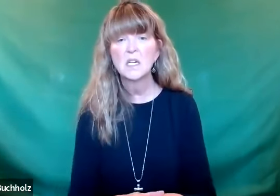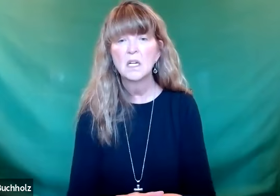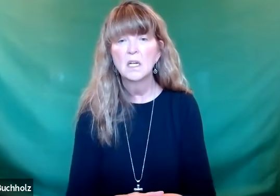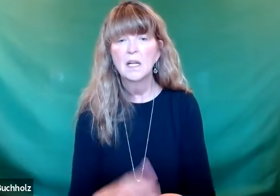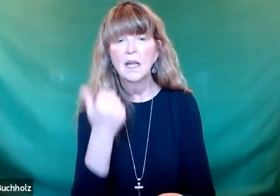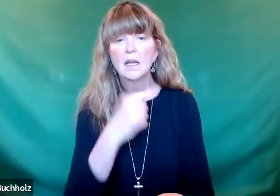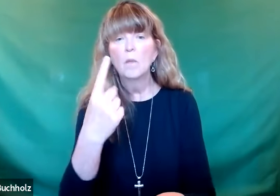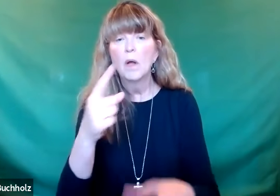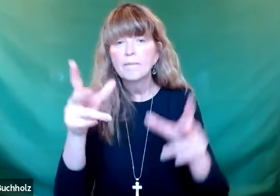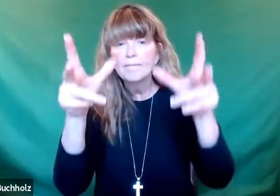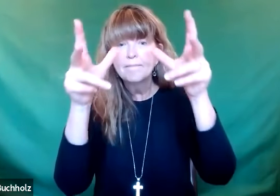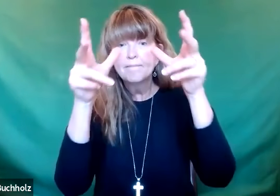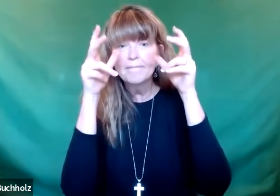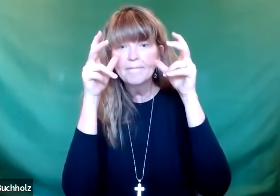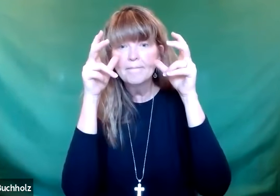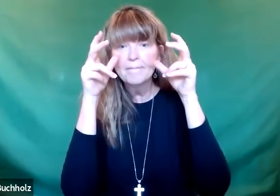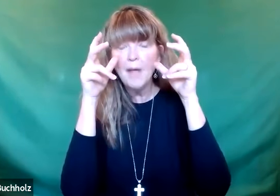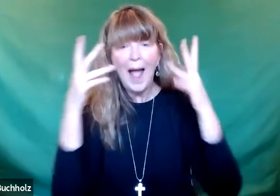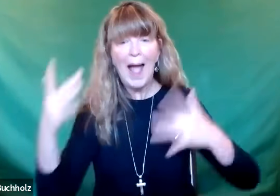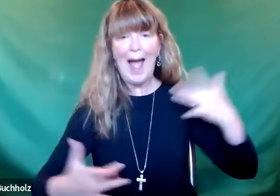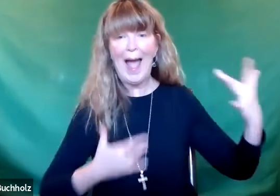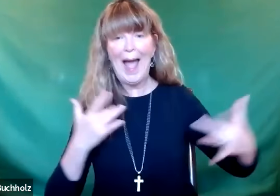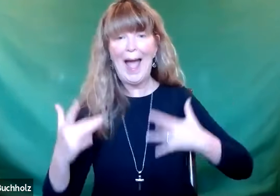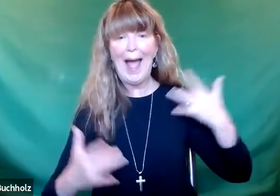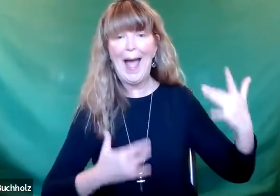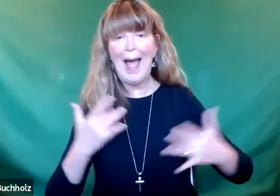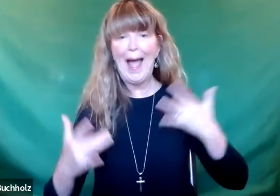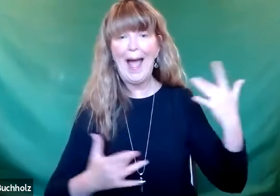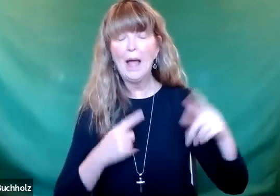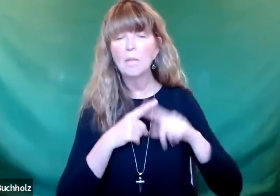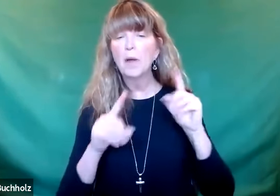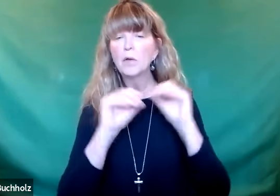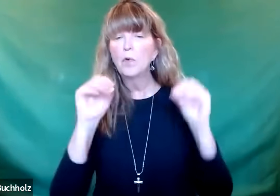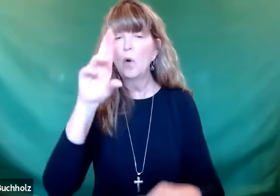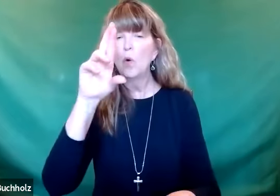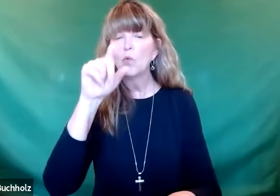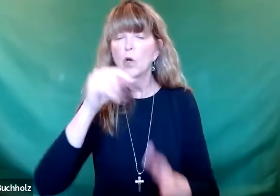if the seed was planted on the path. If anyone hears the word,